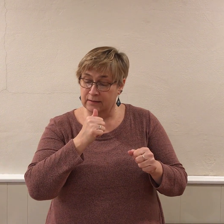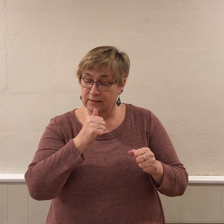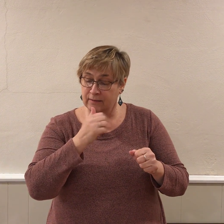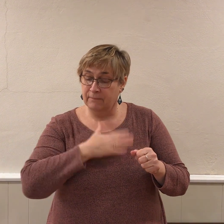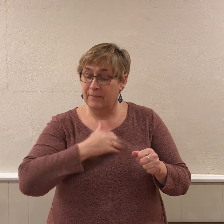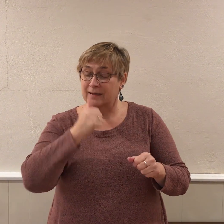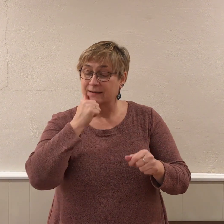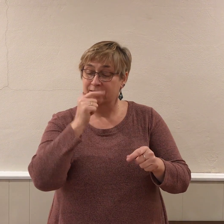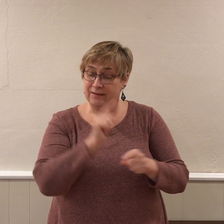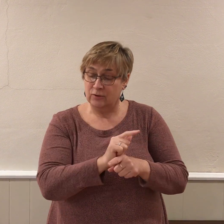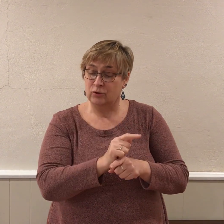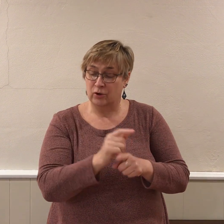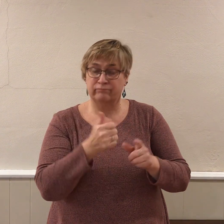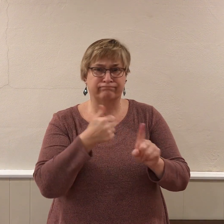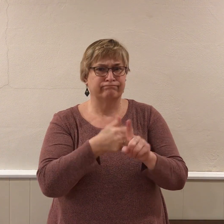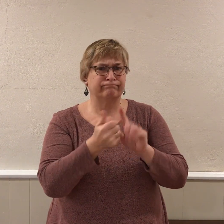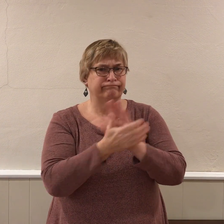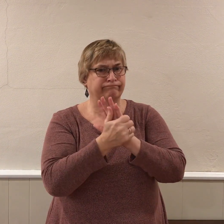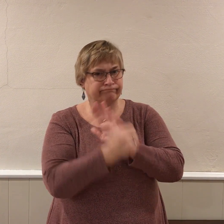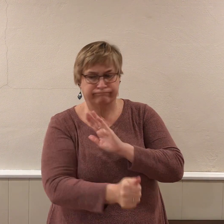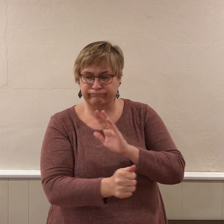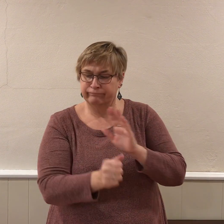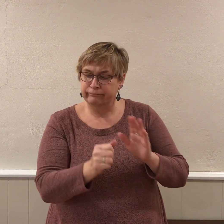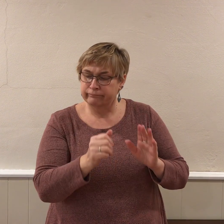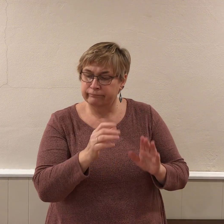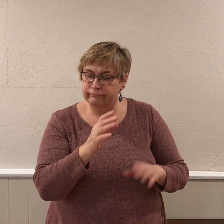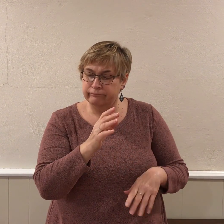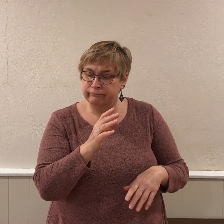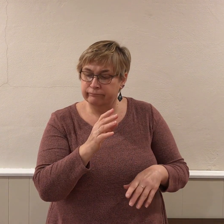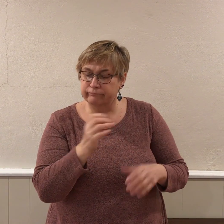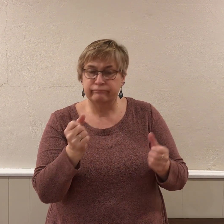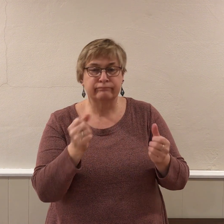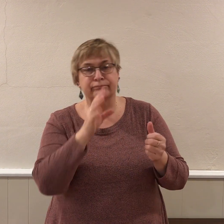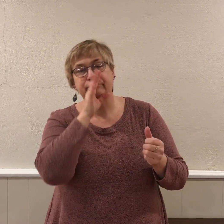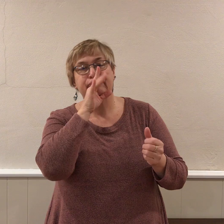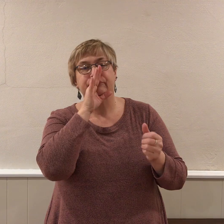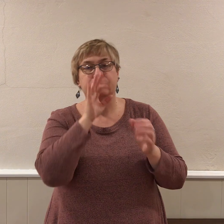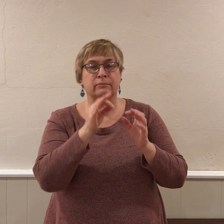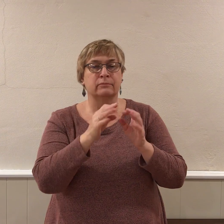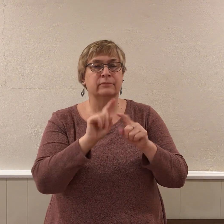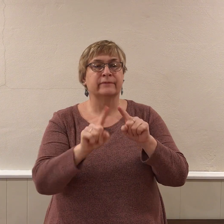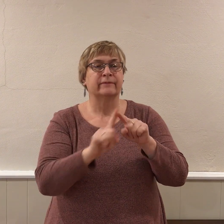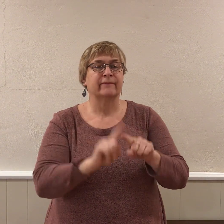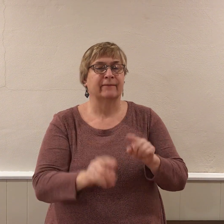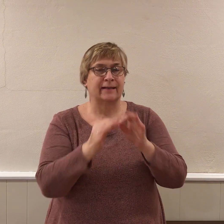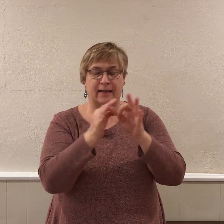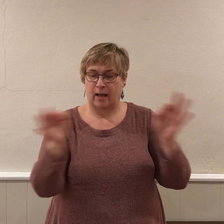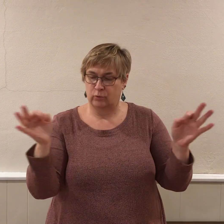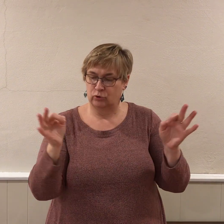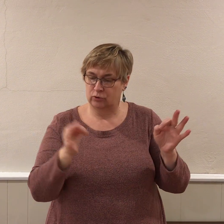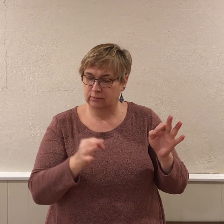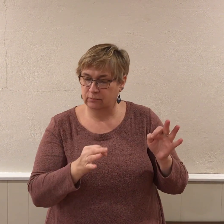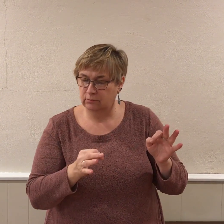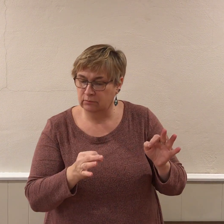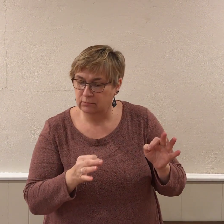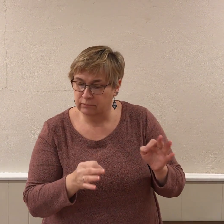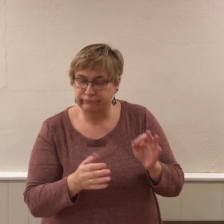My sister speaks several languages fluently.